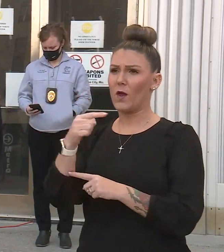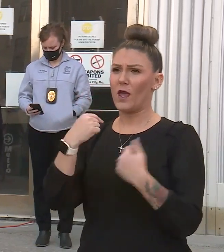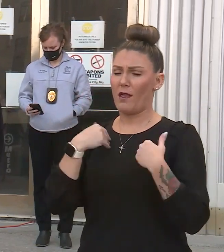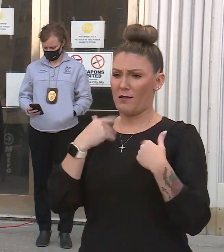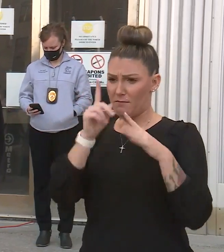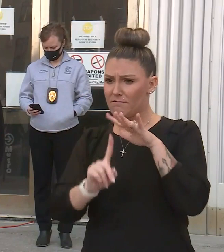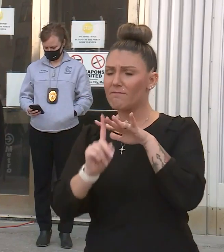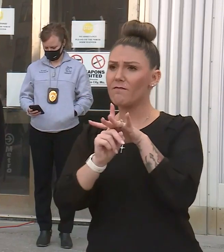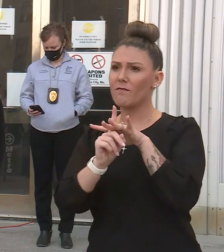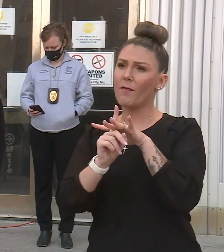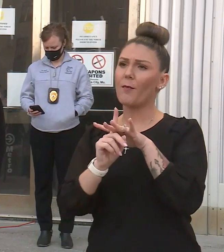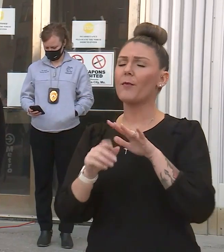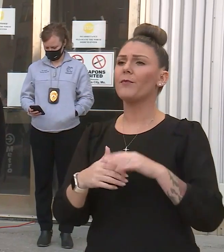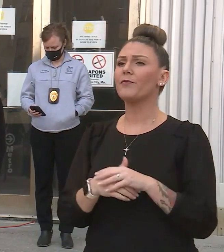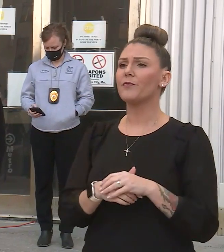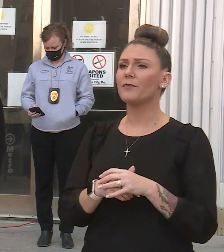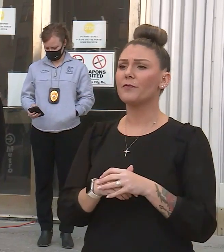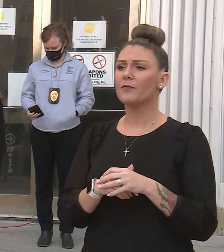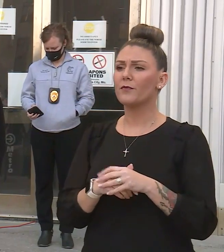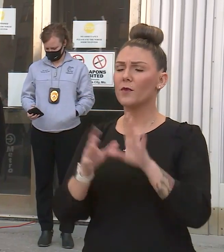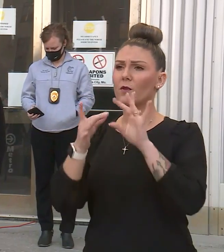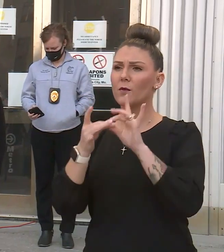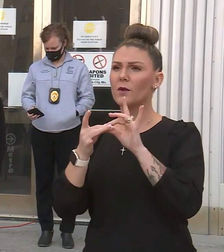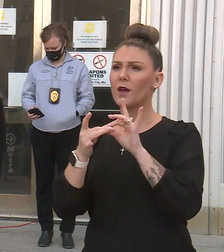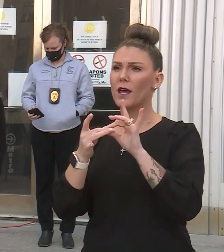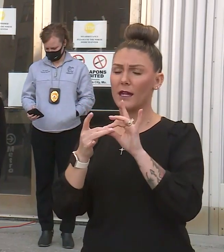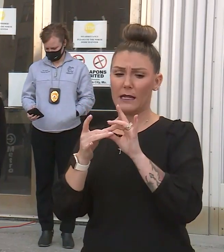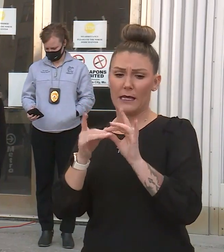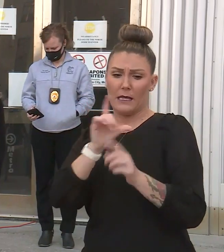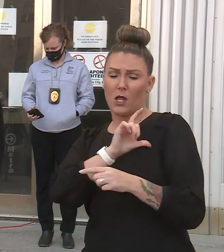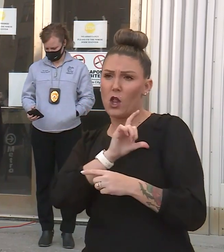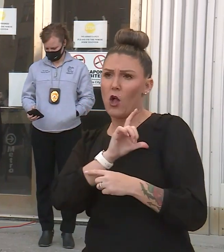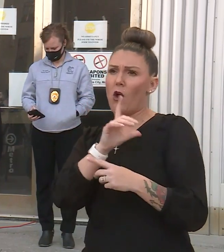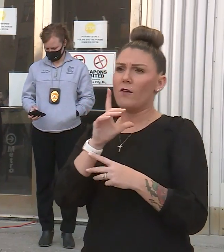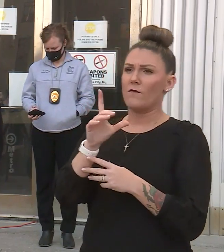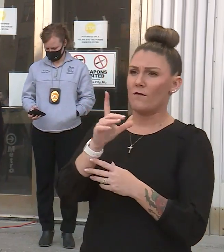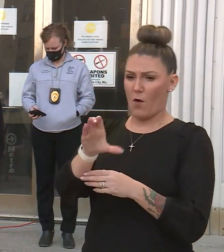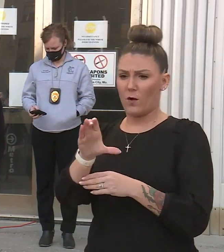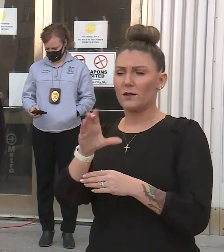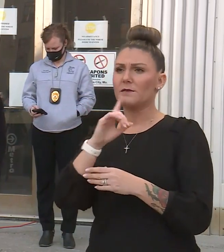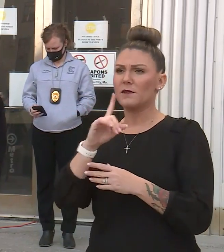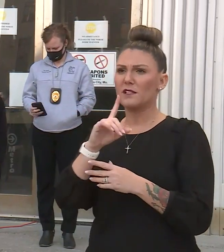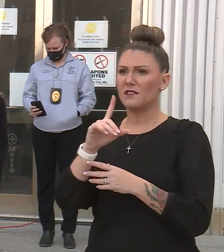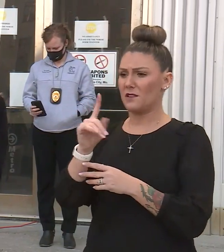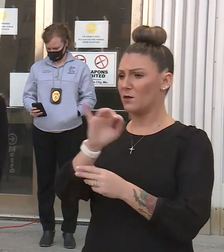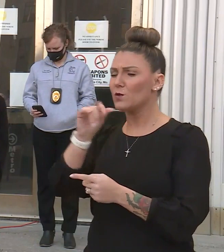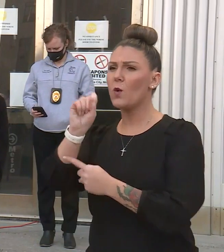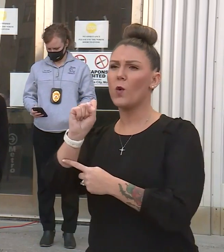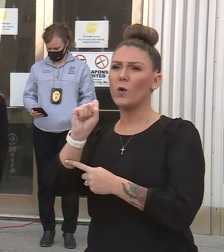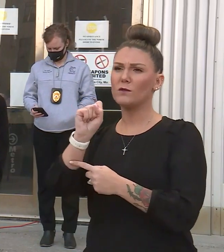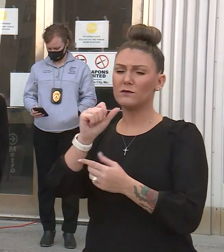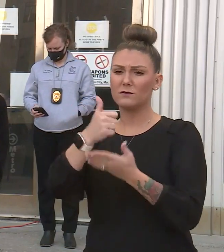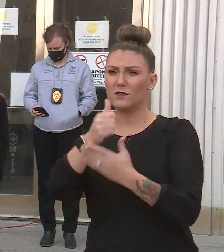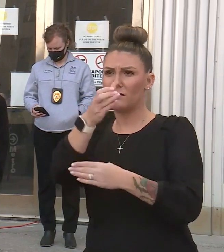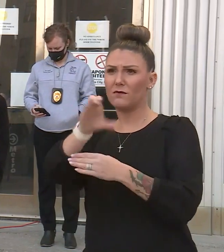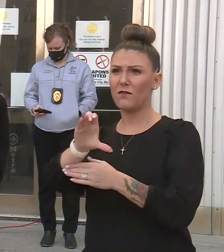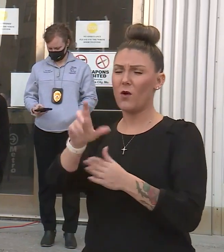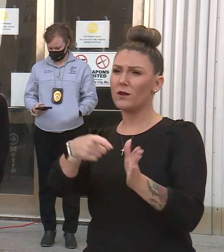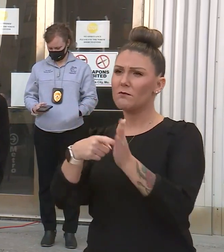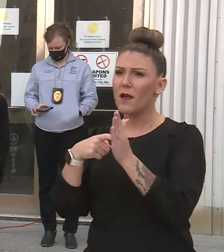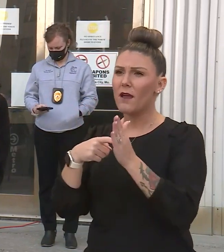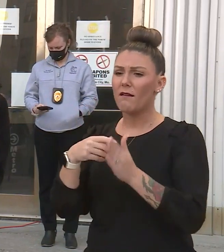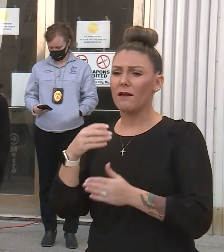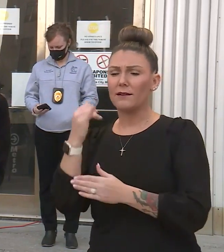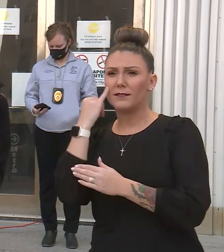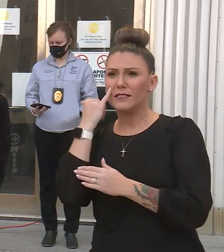had that came up was about law enforcement, about giving law enforcement the tools to enforce the mandates that the